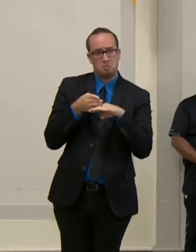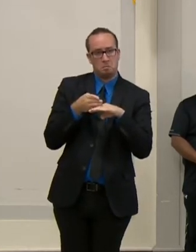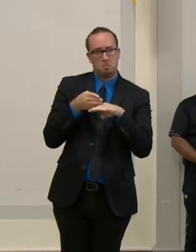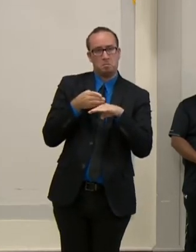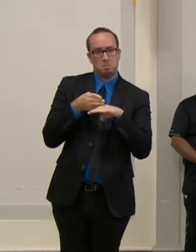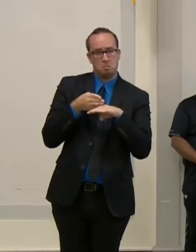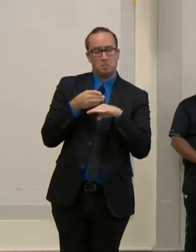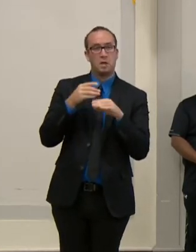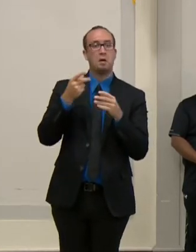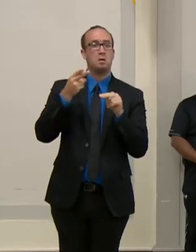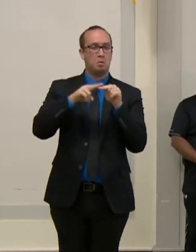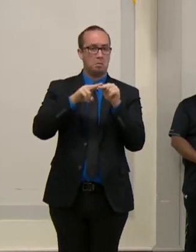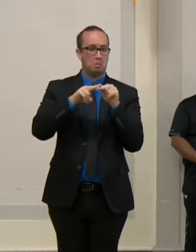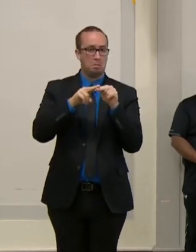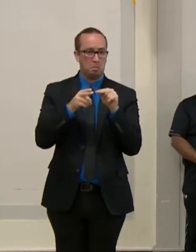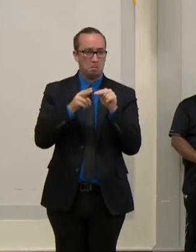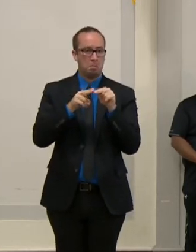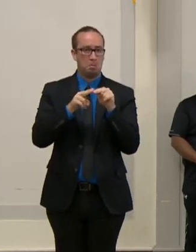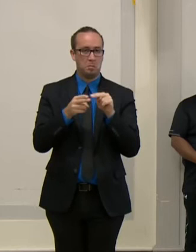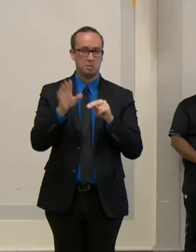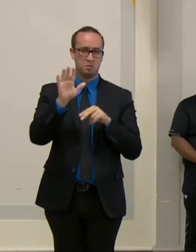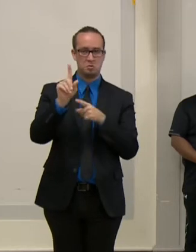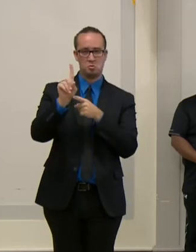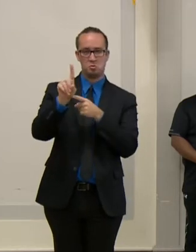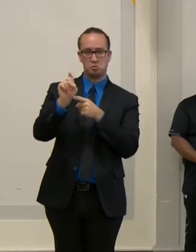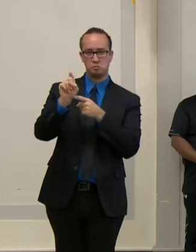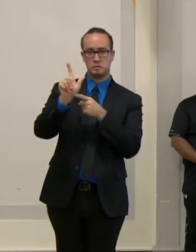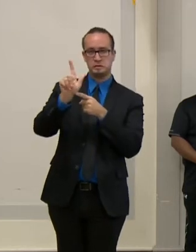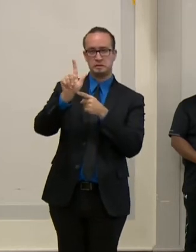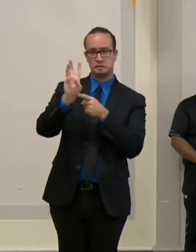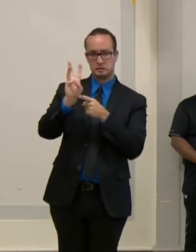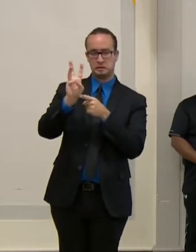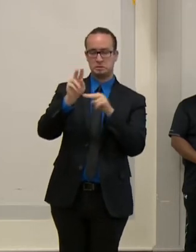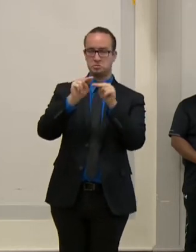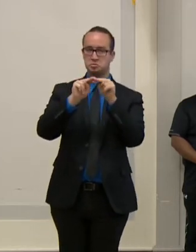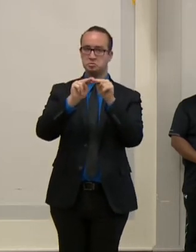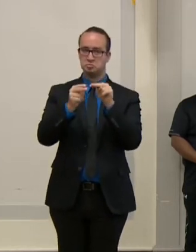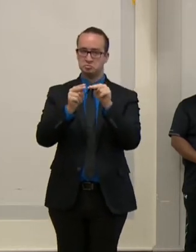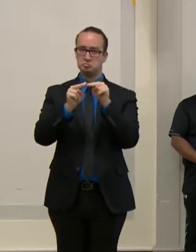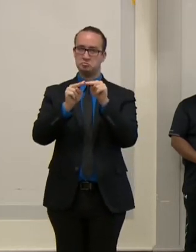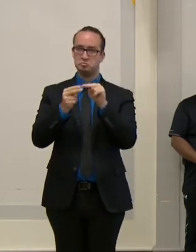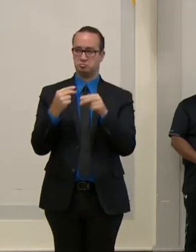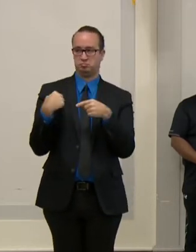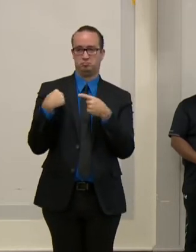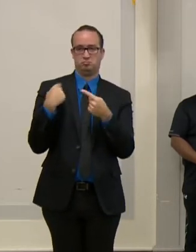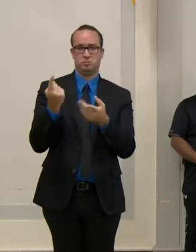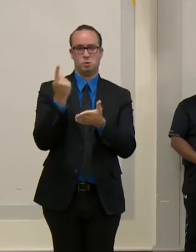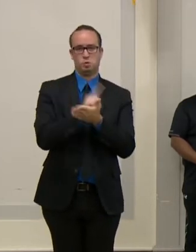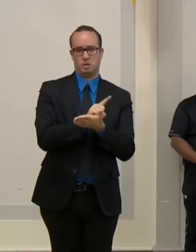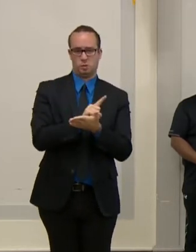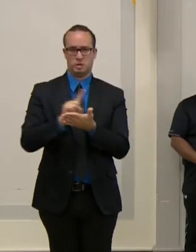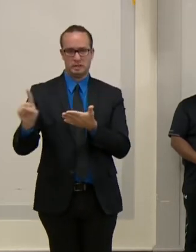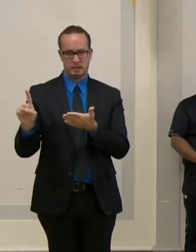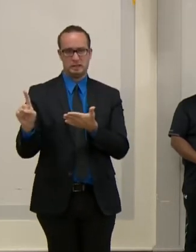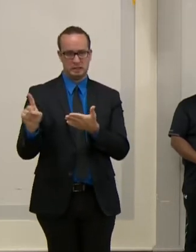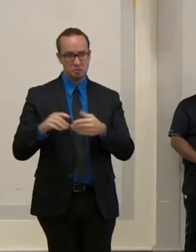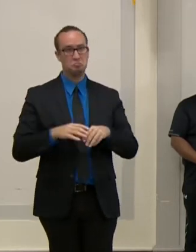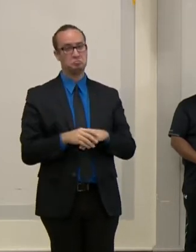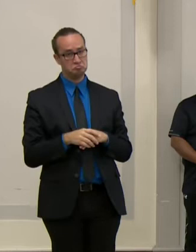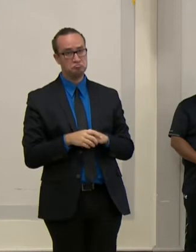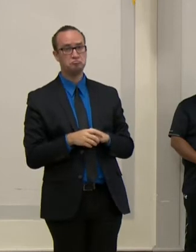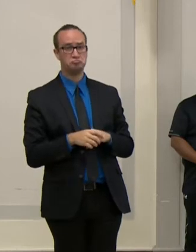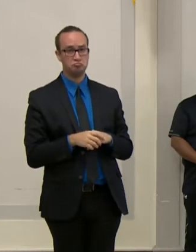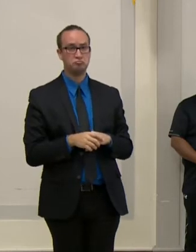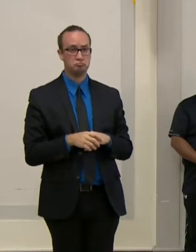around 126 cases per day in a seven-day average. This could possibly be an early indicator that our aggressive approach to